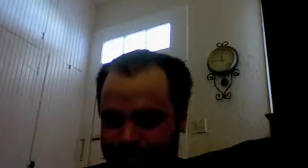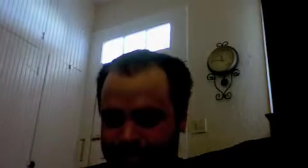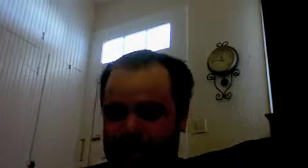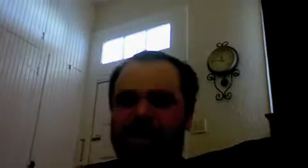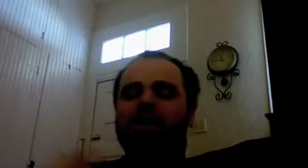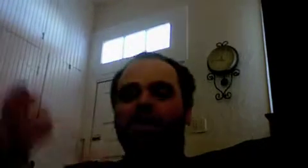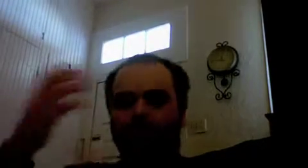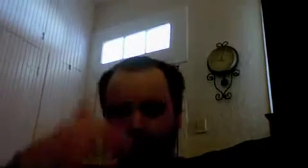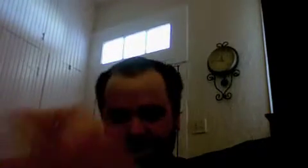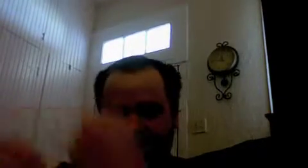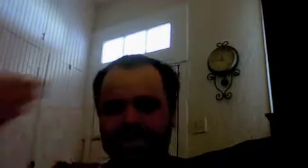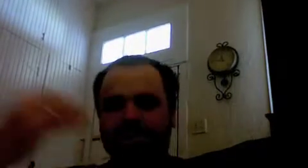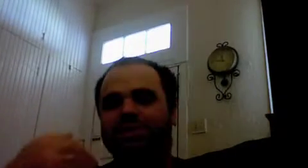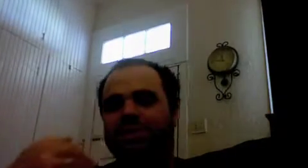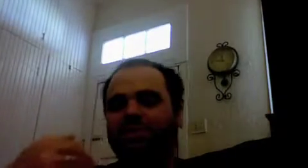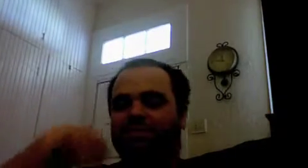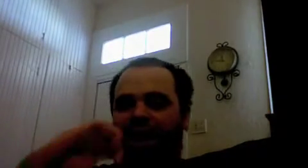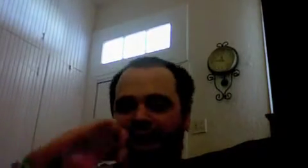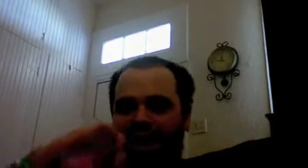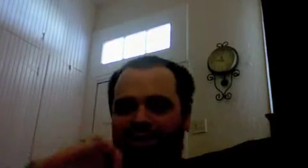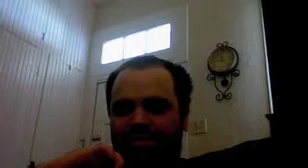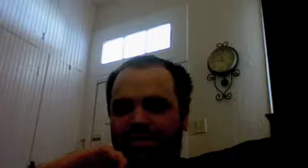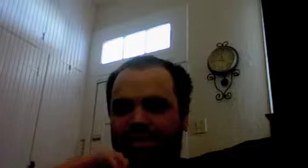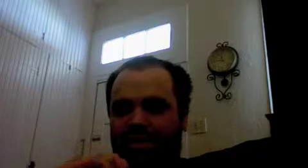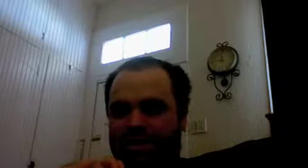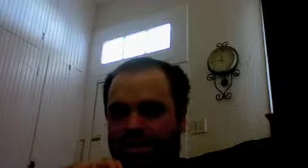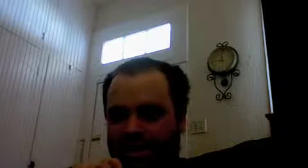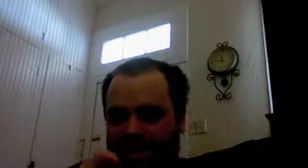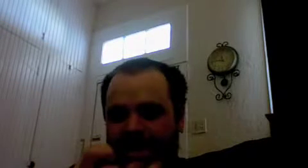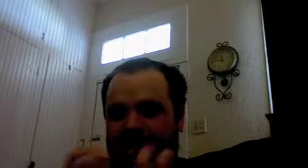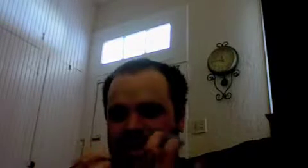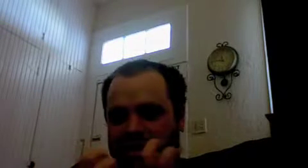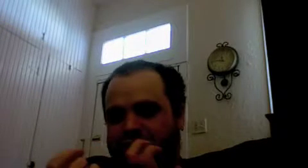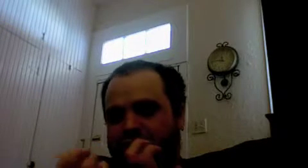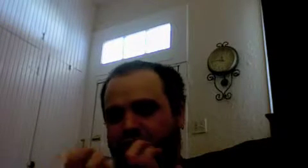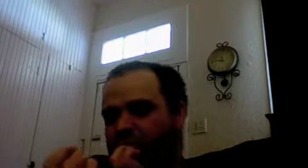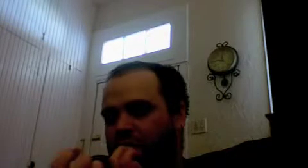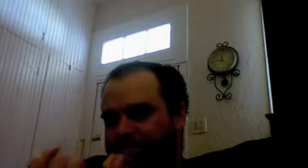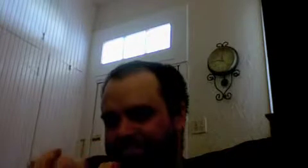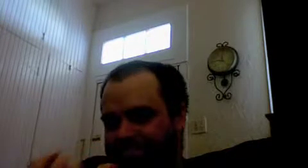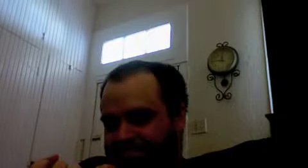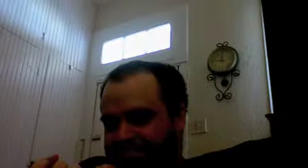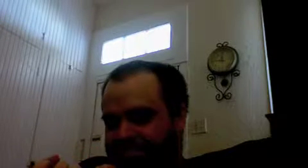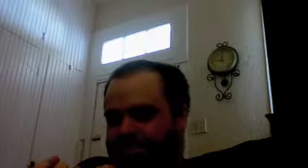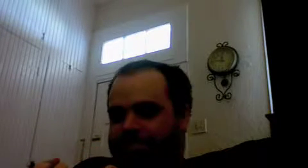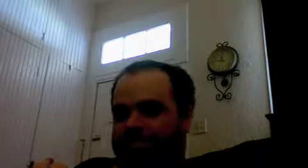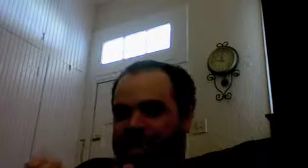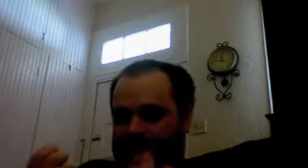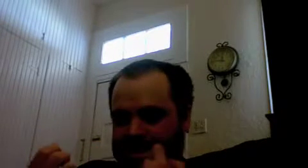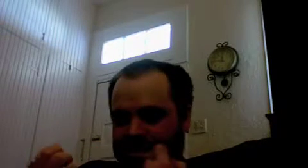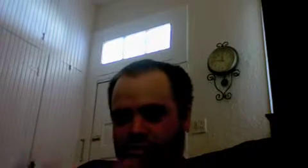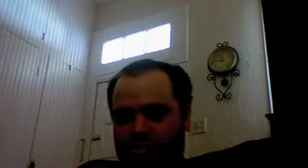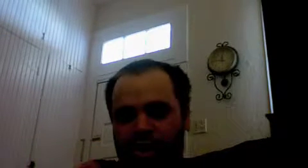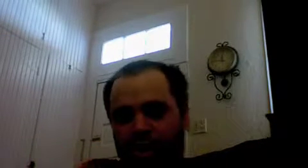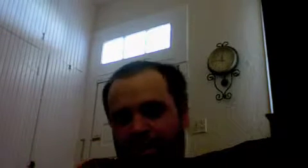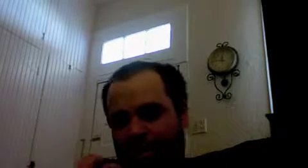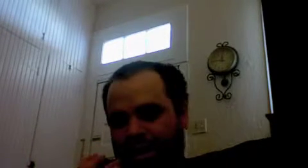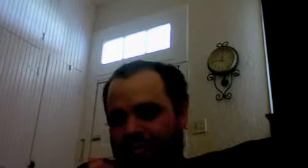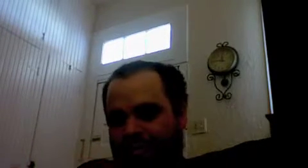God perceives himself as engaging in struggle and overcoming of